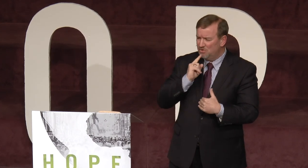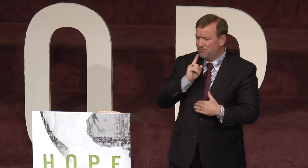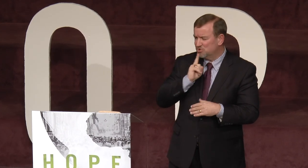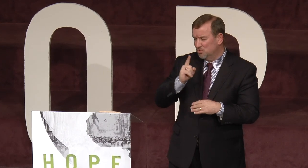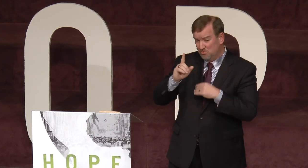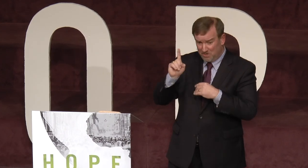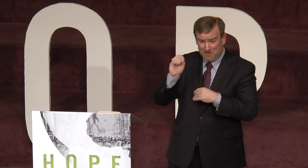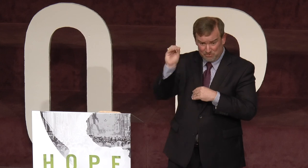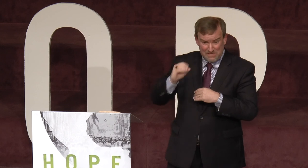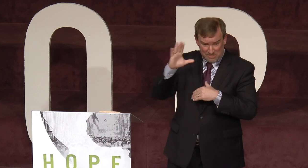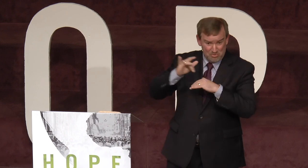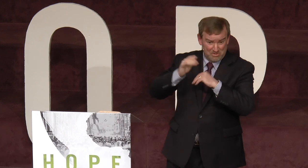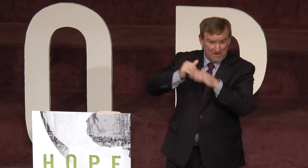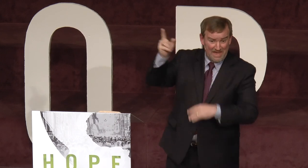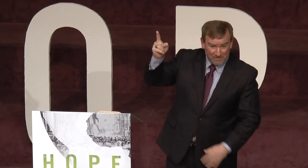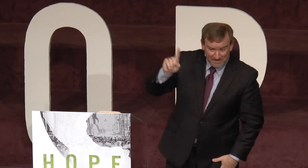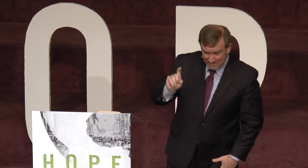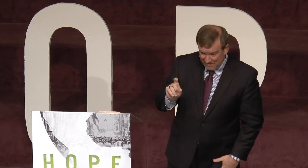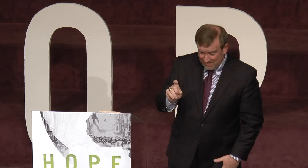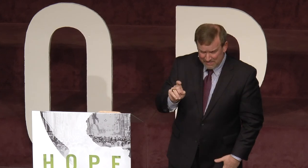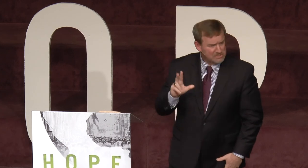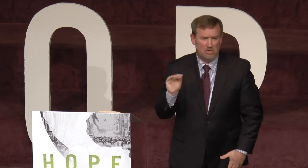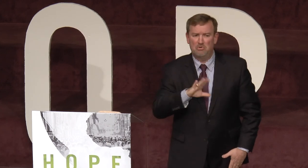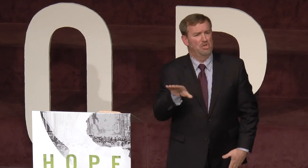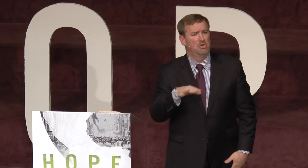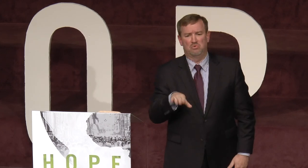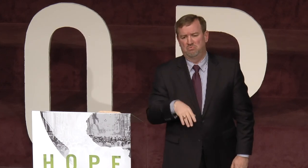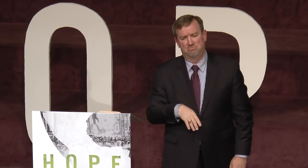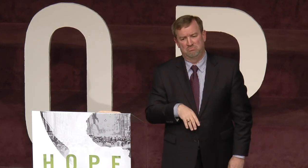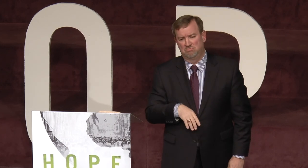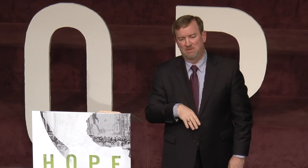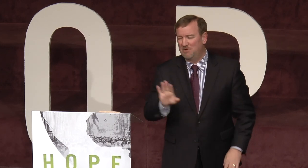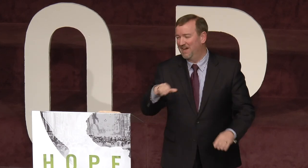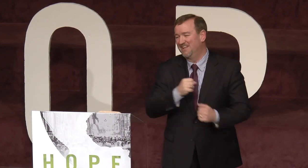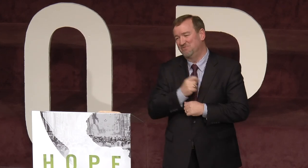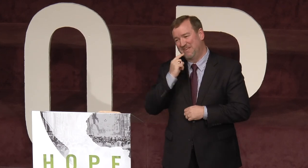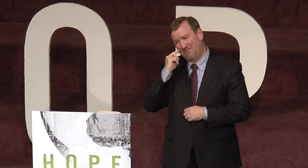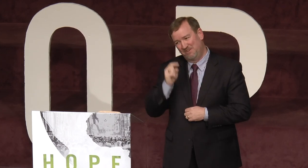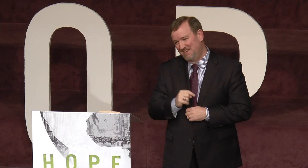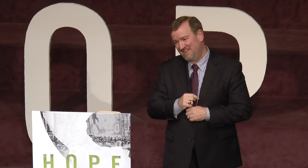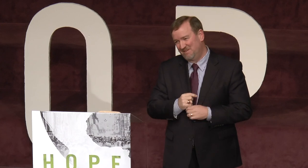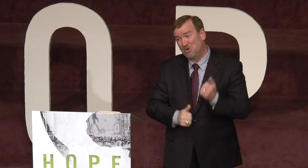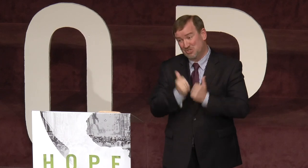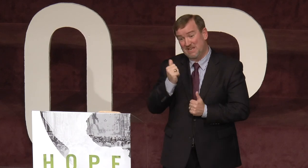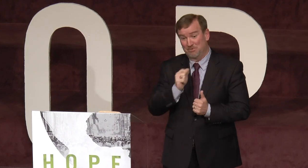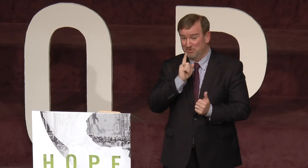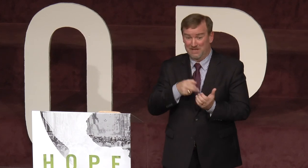know for sure 100% that you would go to heaven? And he said, oh, no. By the way, I love the deaf. Most of the time, they're really